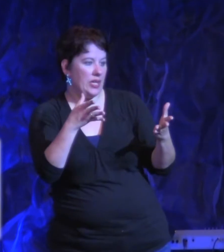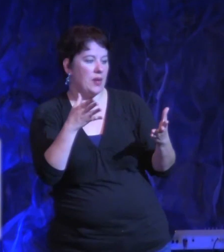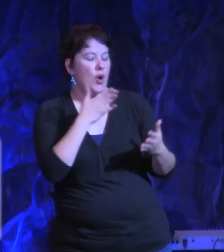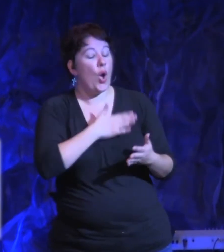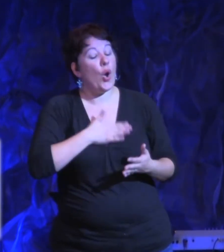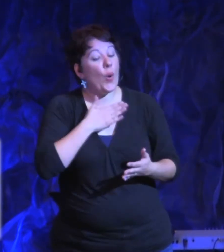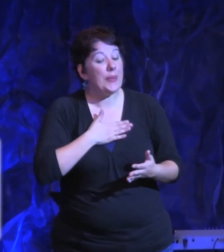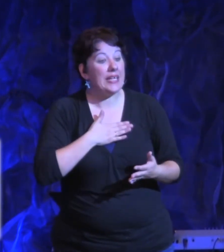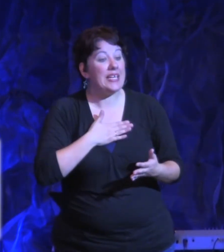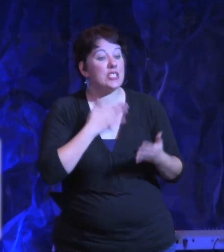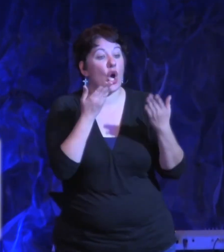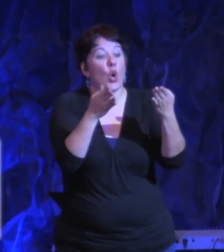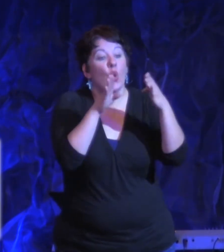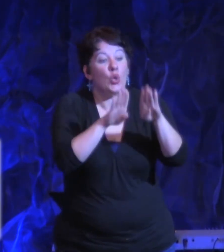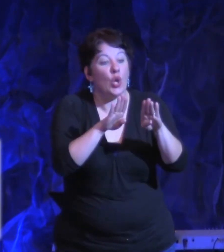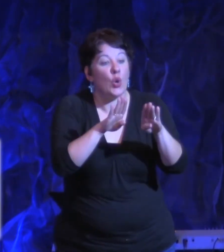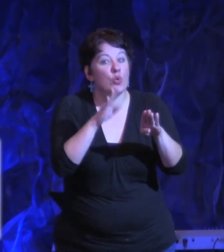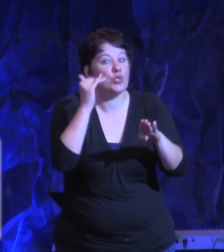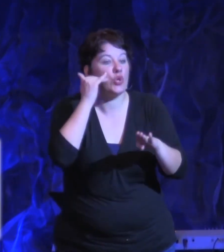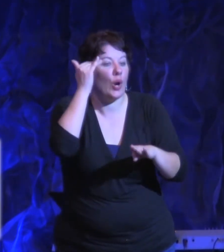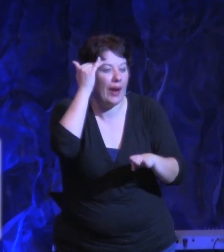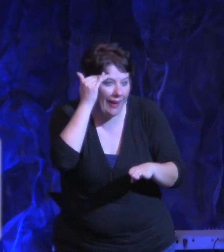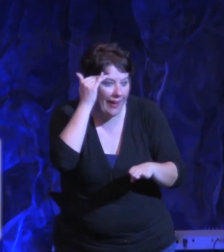You close your head while I open up mine.